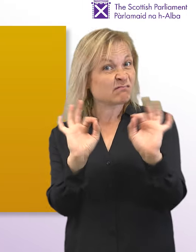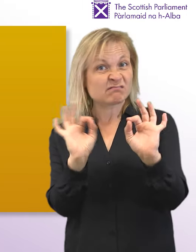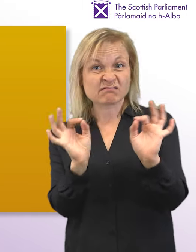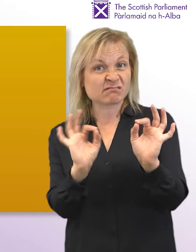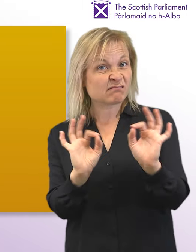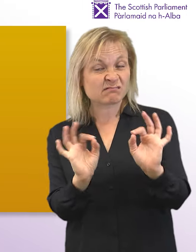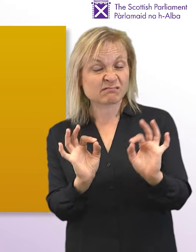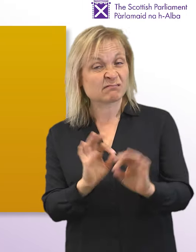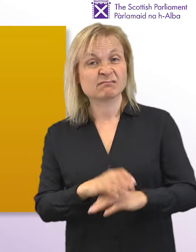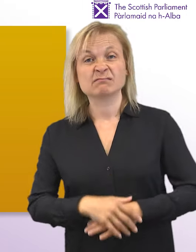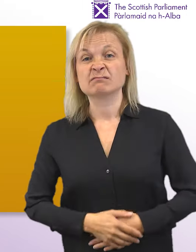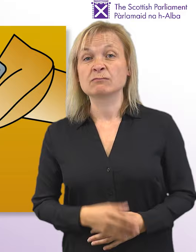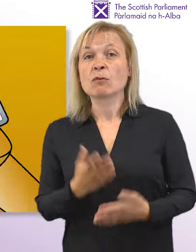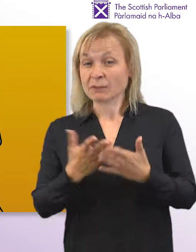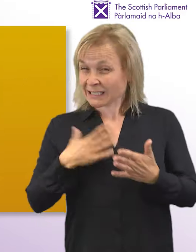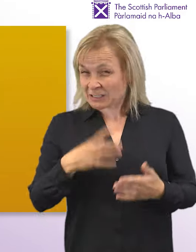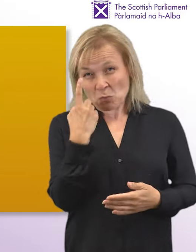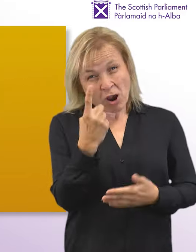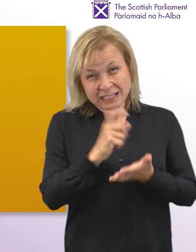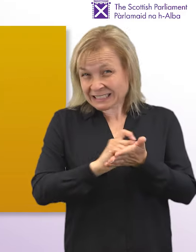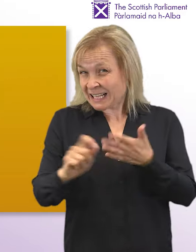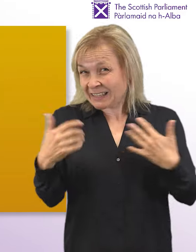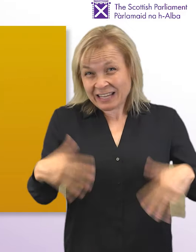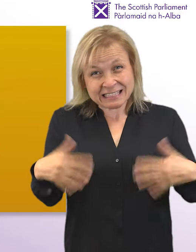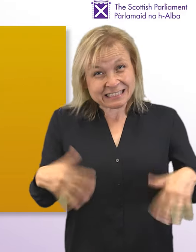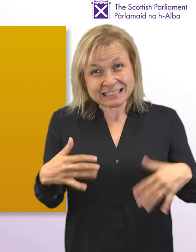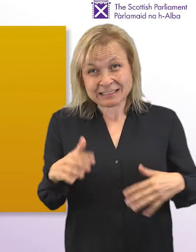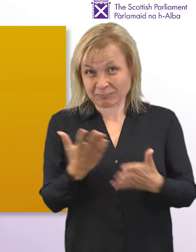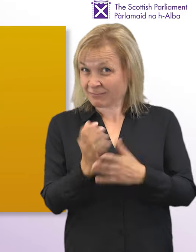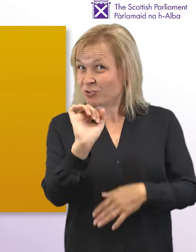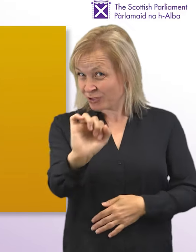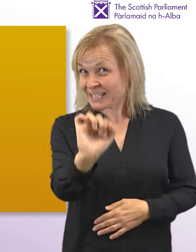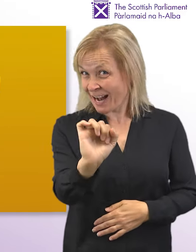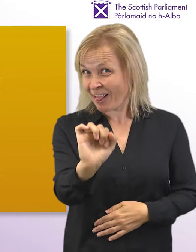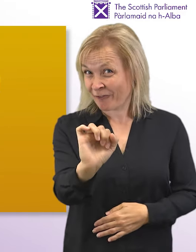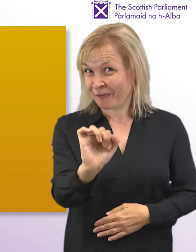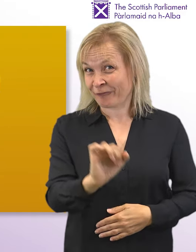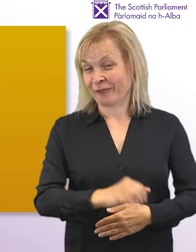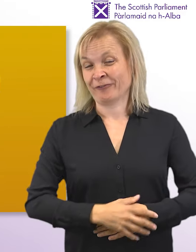There are no age limits and you only need one signature, your own.